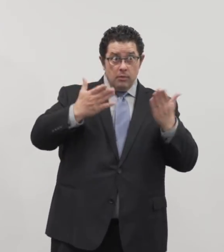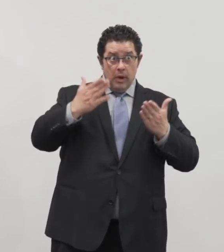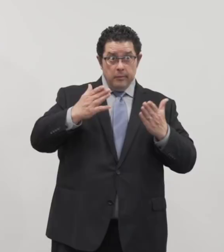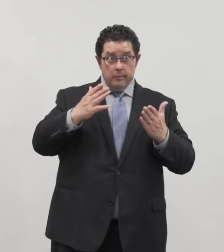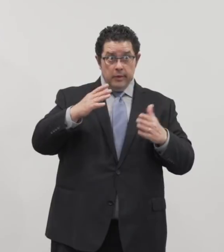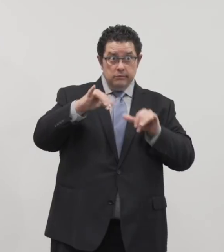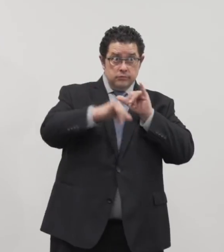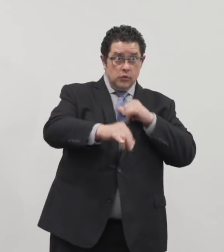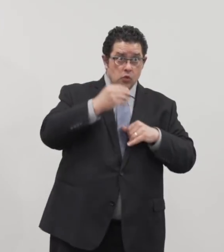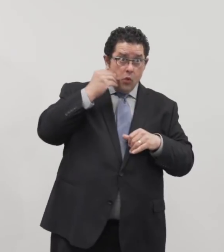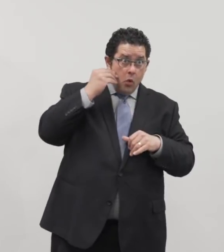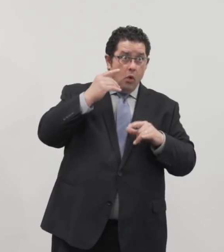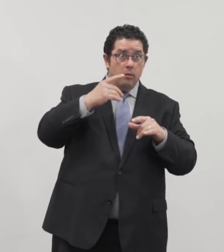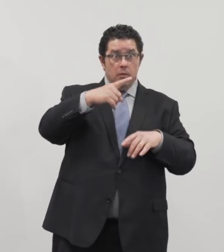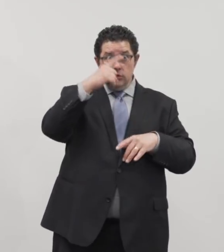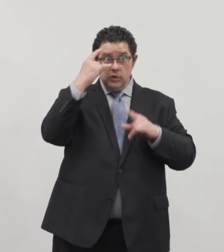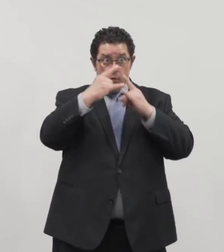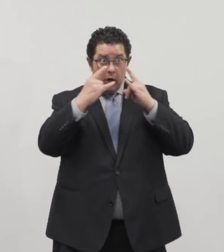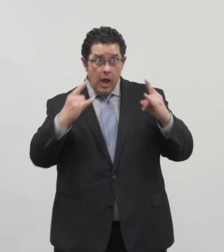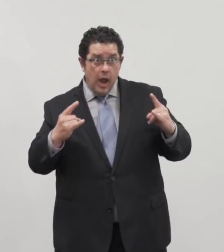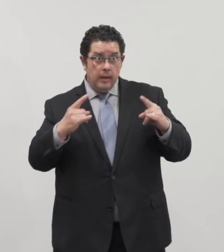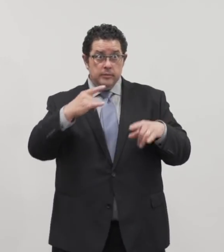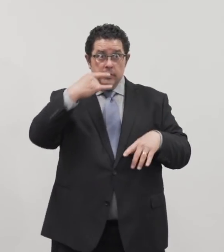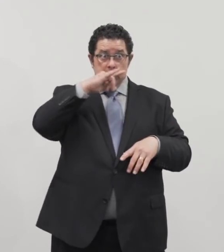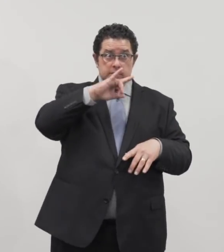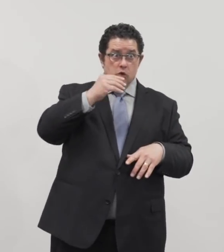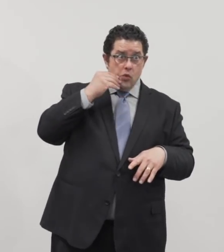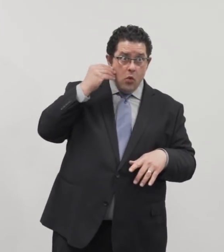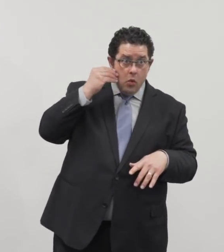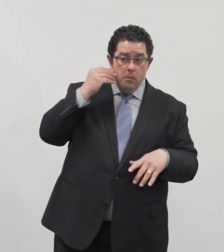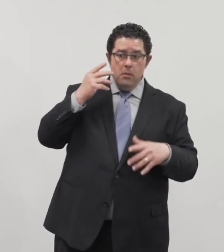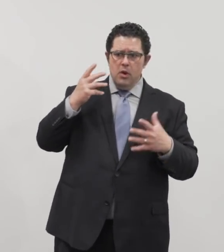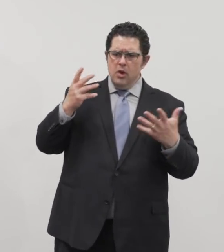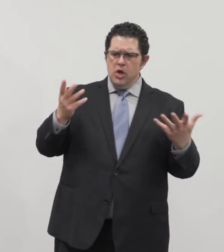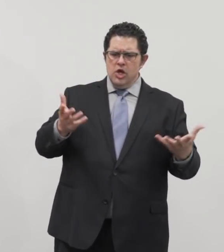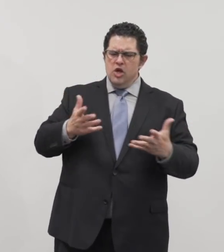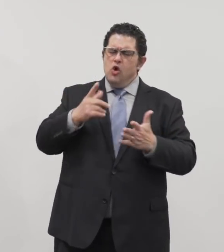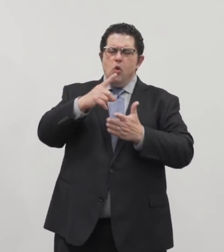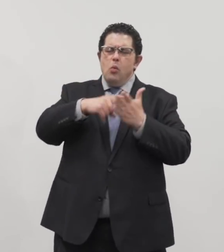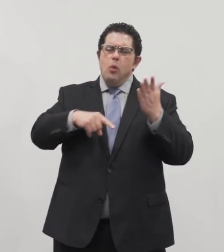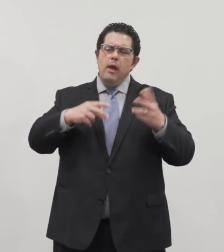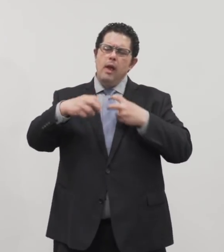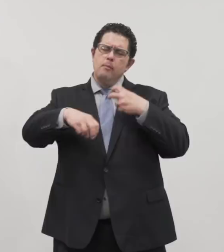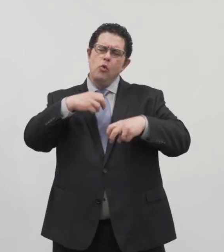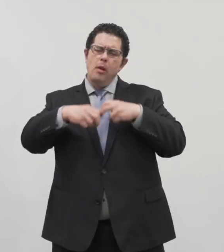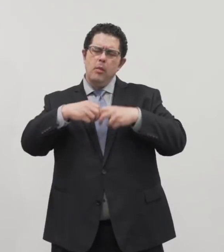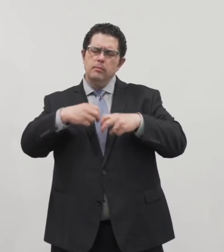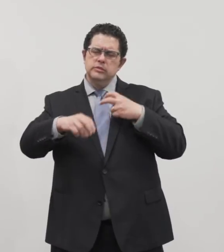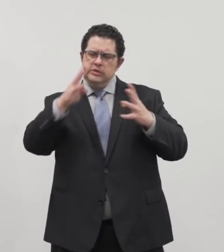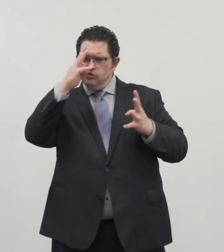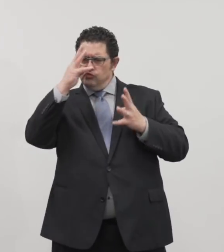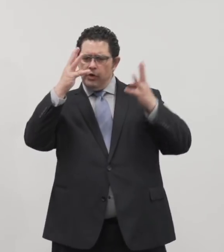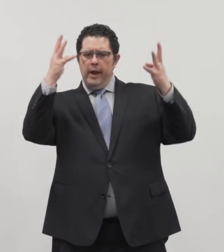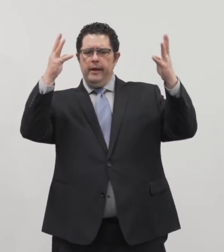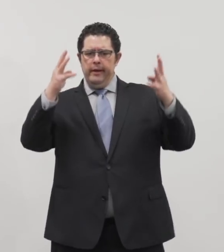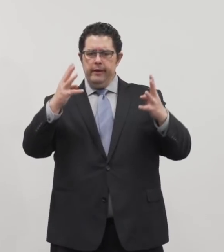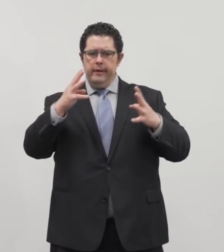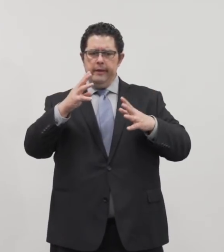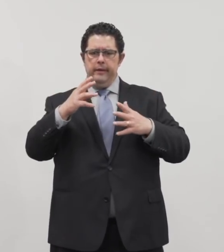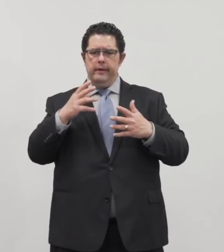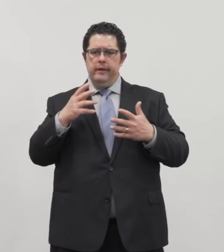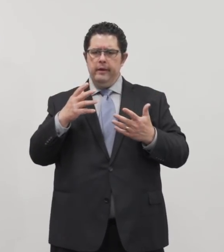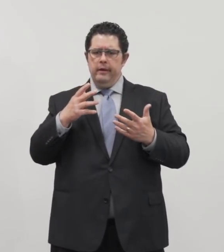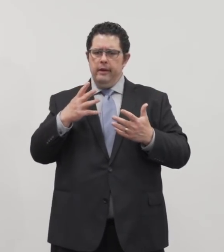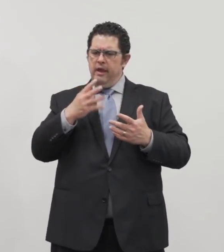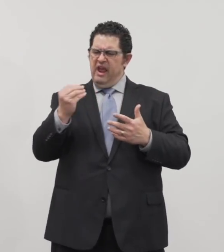bringing up the issues of summer camps, kids being home. I mean, what kind of problems are we creating here? what is the county looking in terms